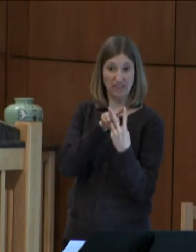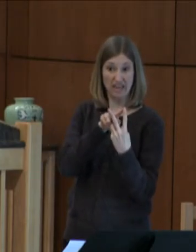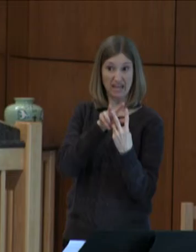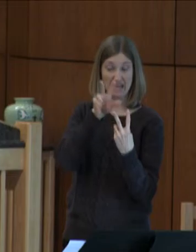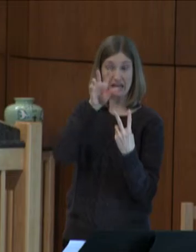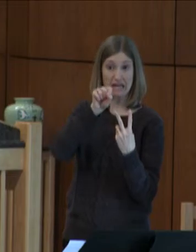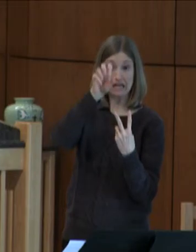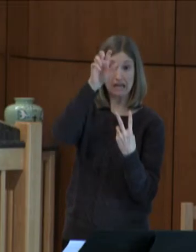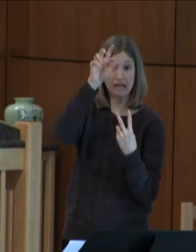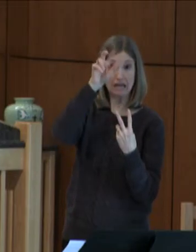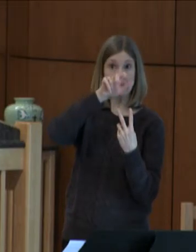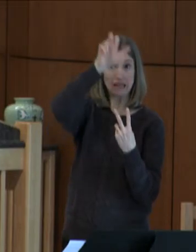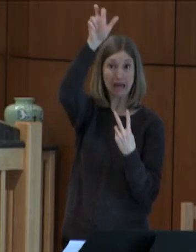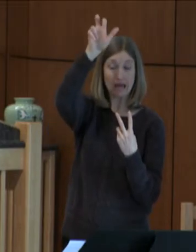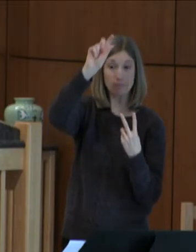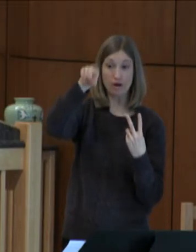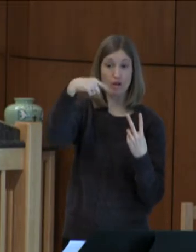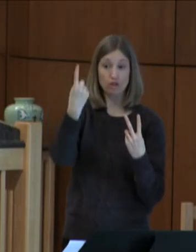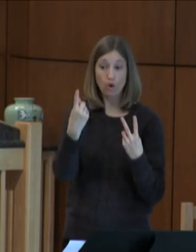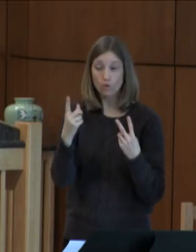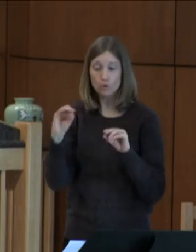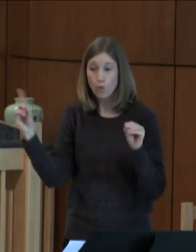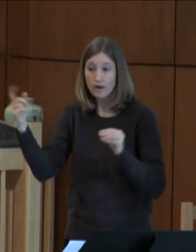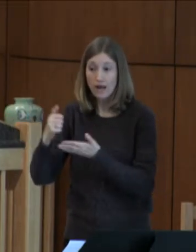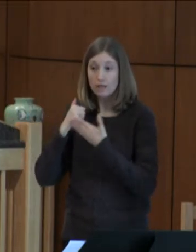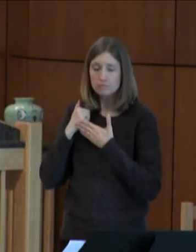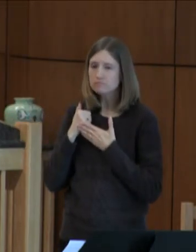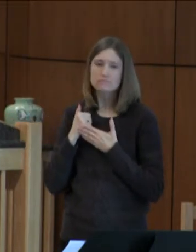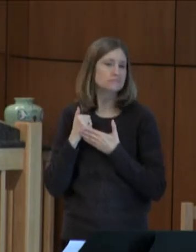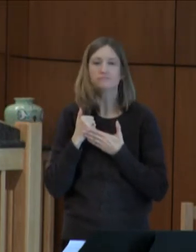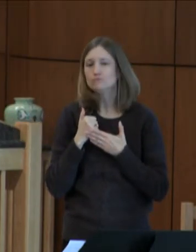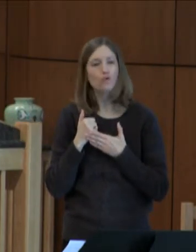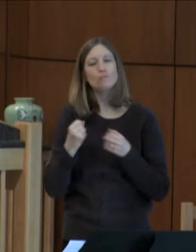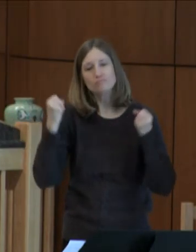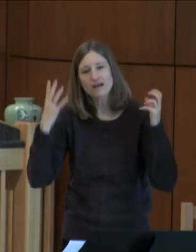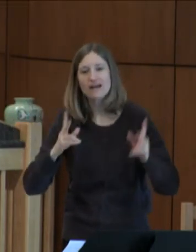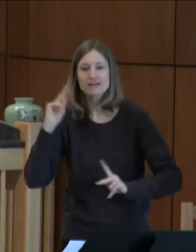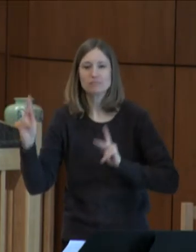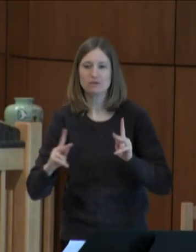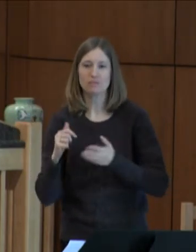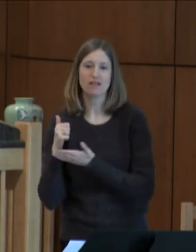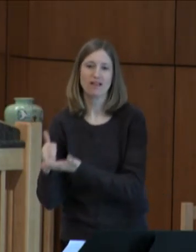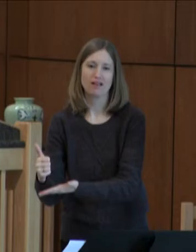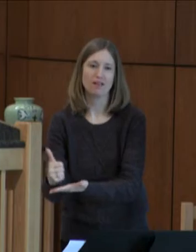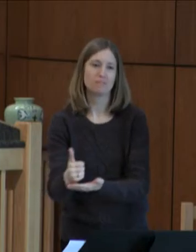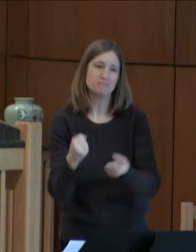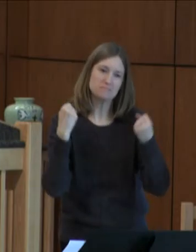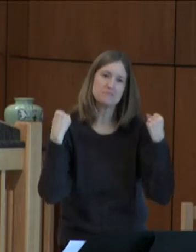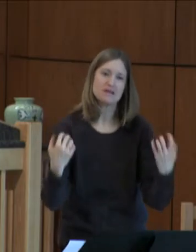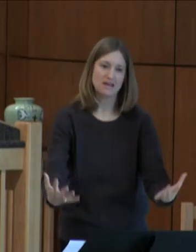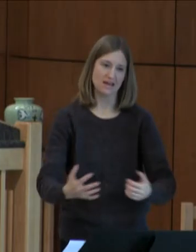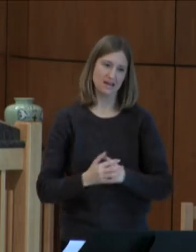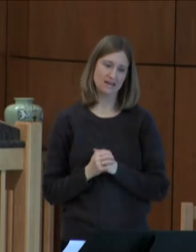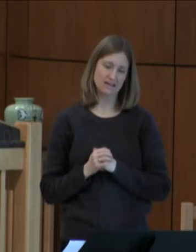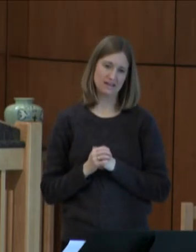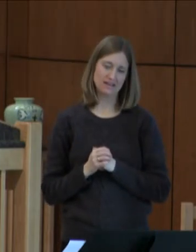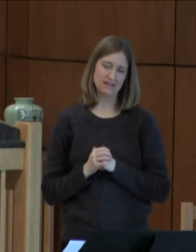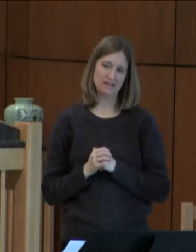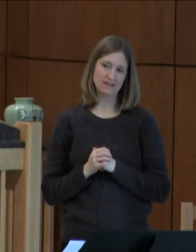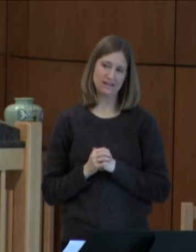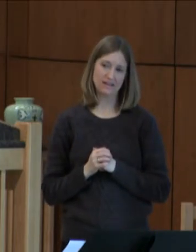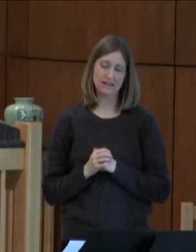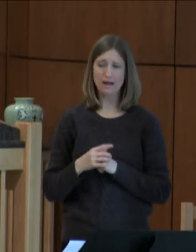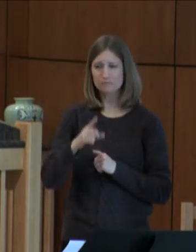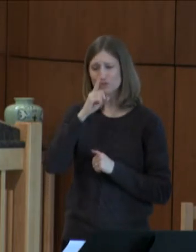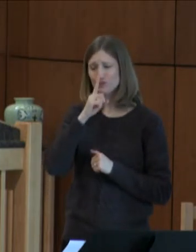the world by themselves. Many hands reached out to them. There would have been